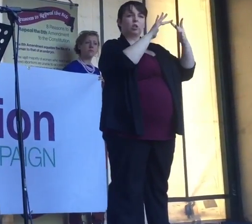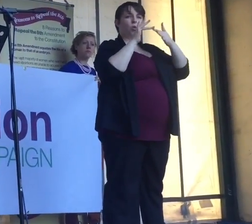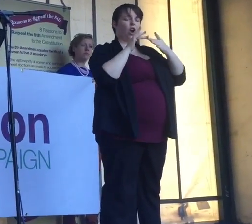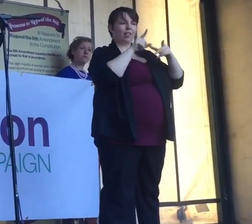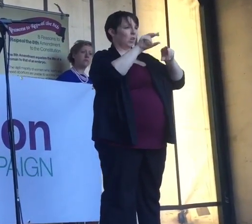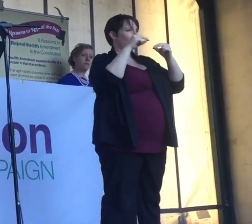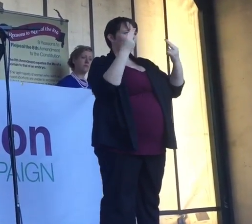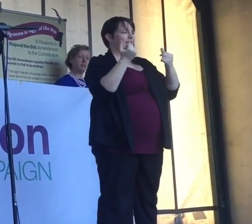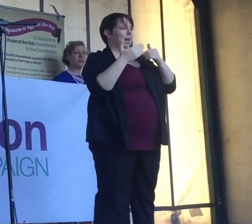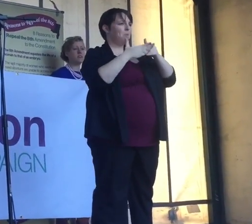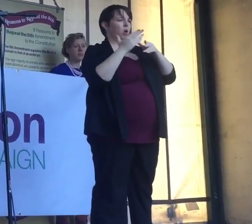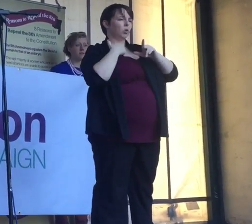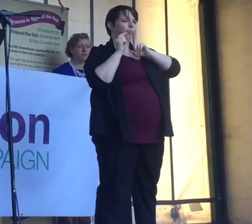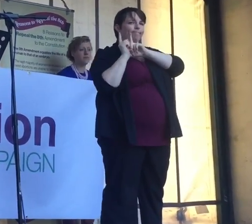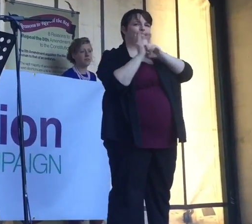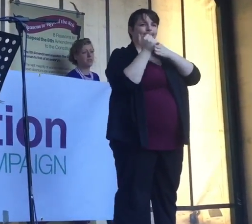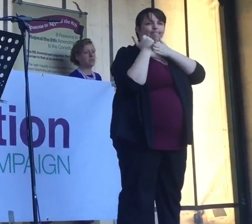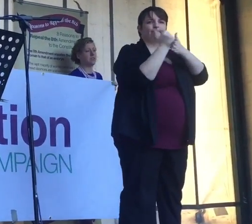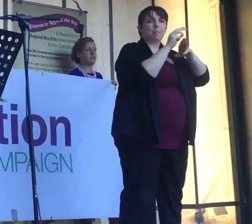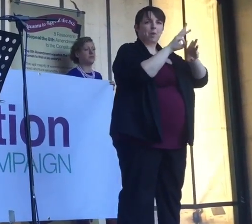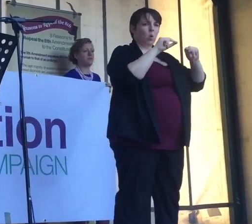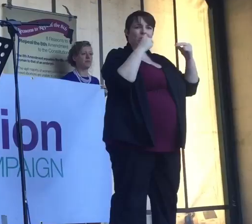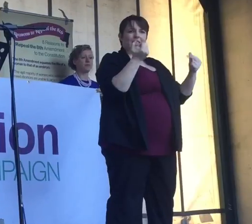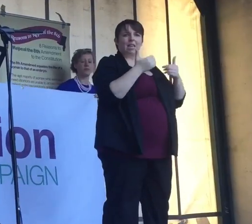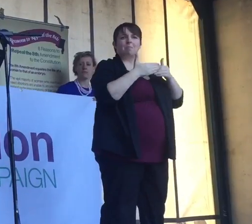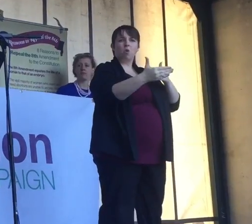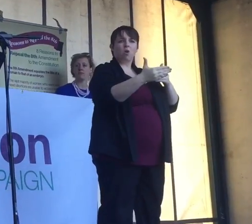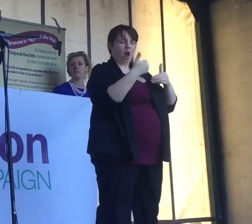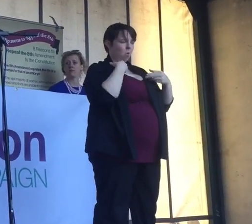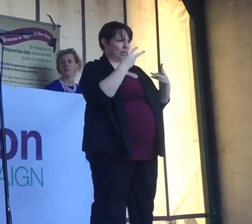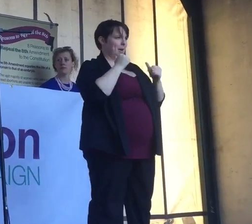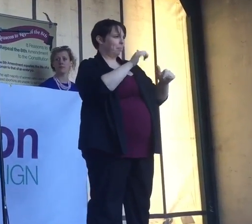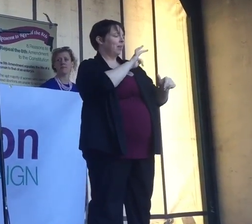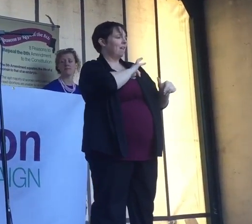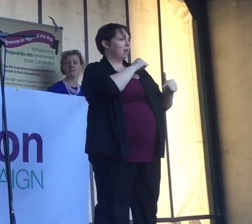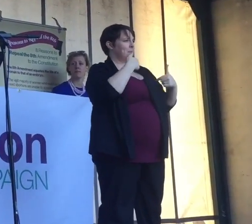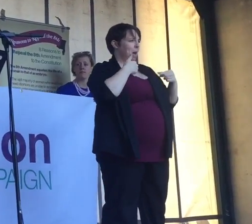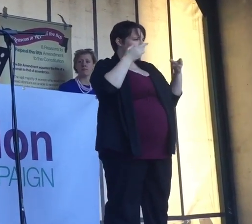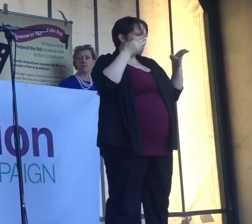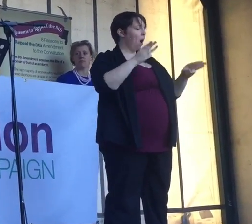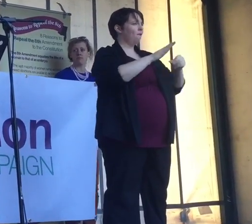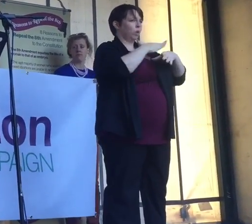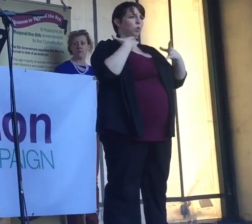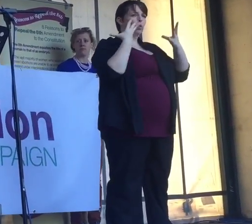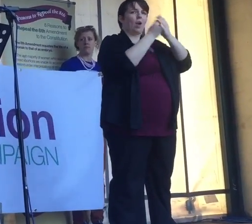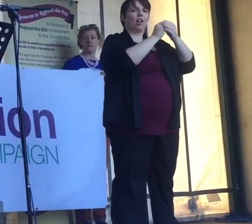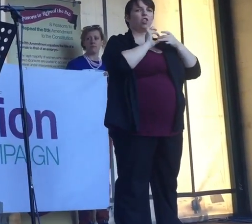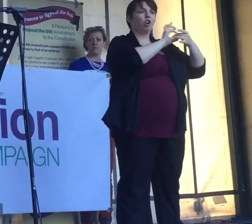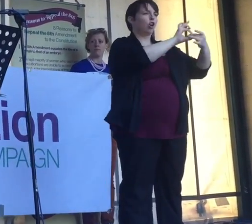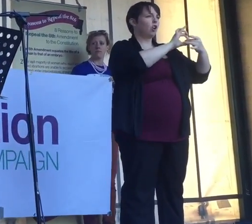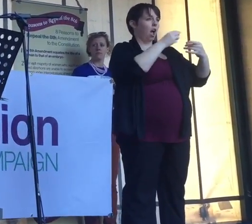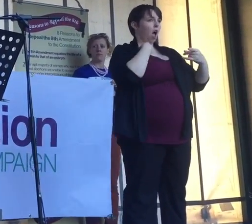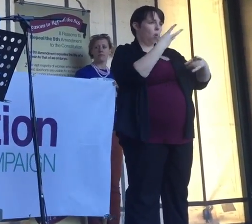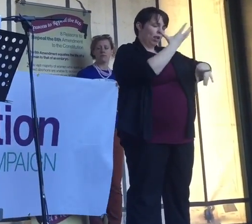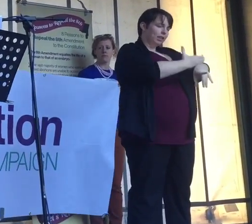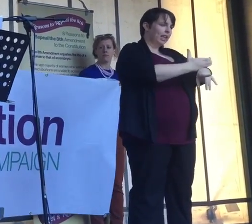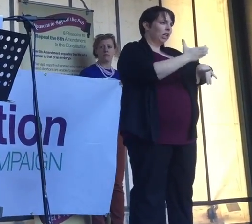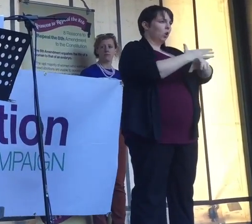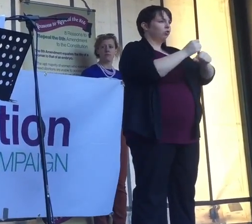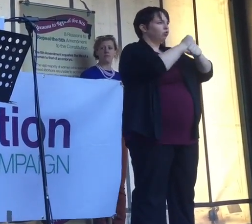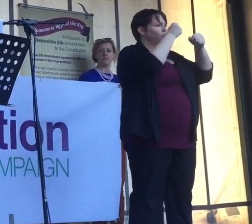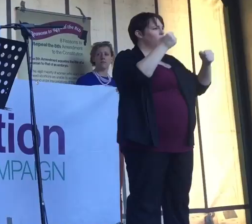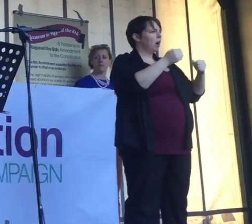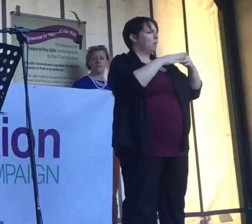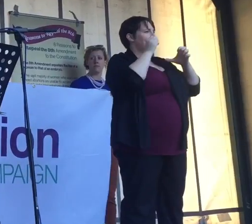no longer necessary. We are powerful together. We will continue to get stronger and louder.